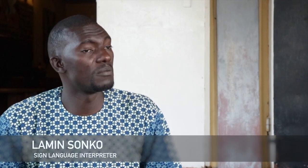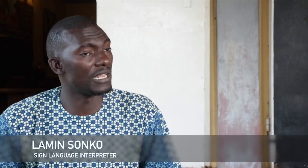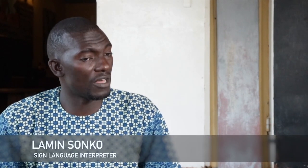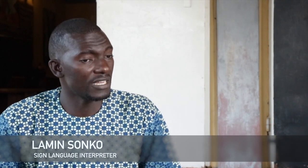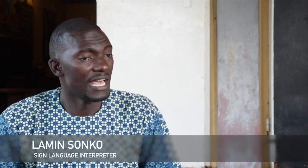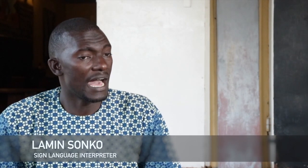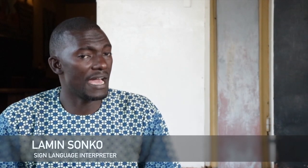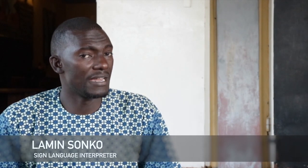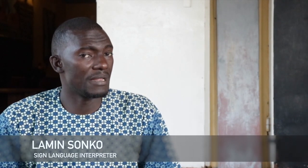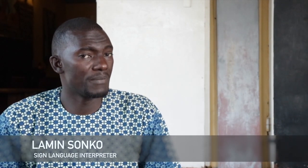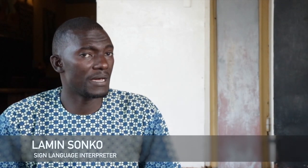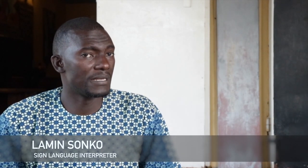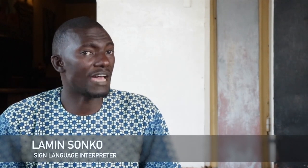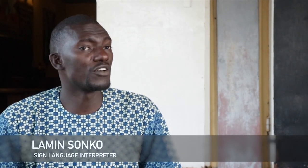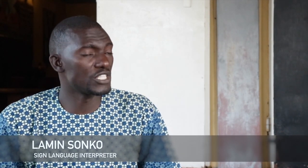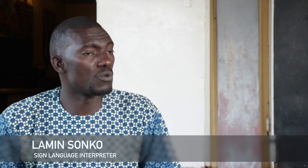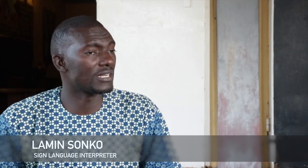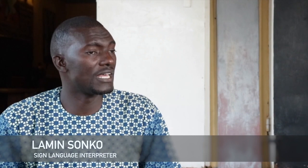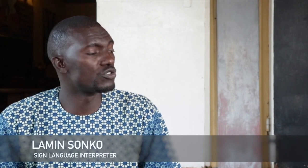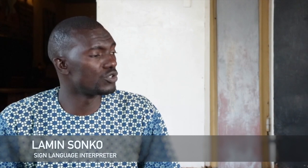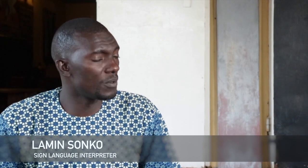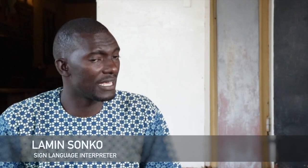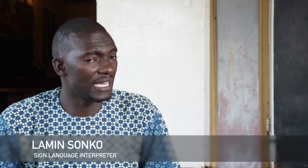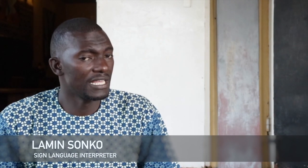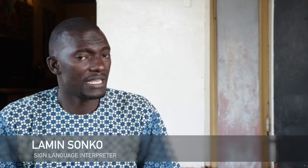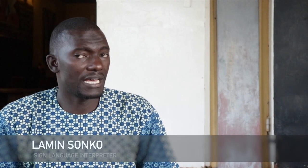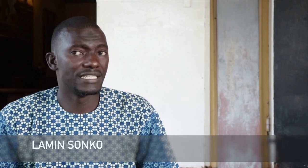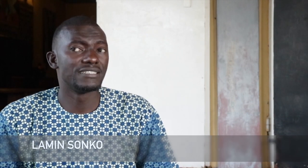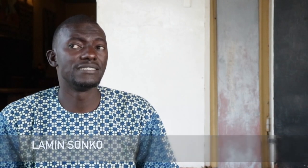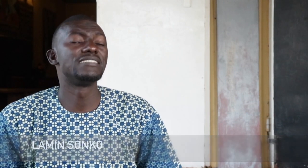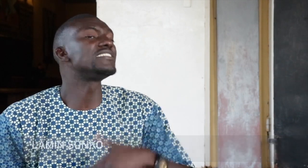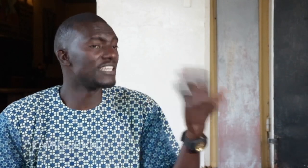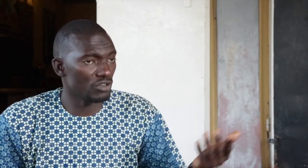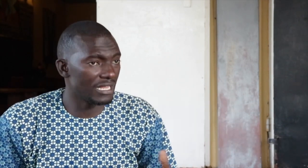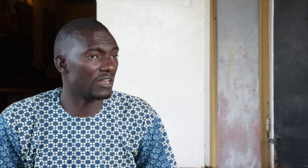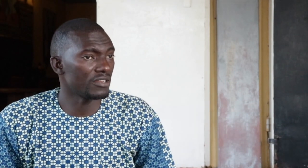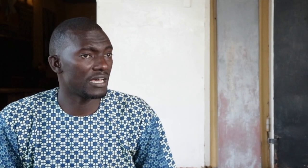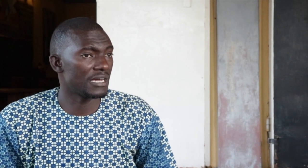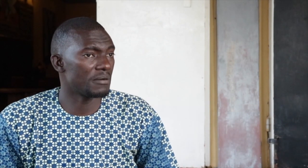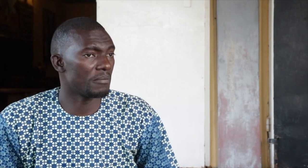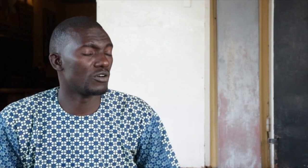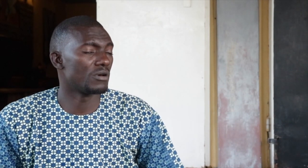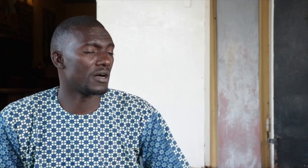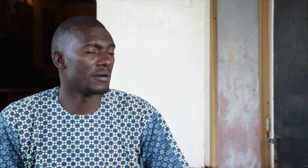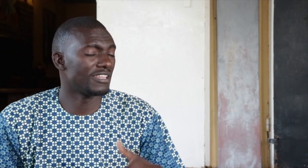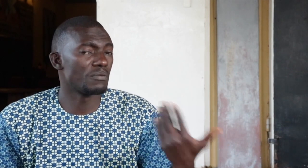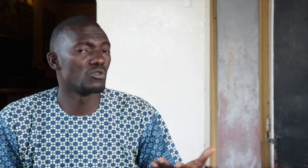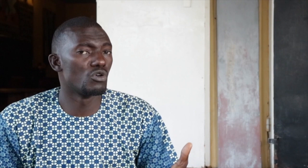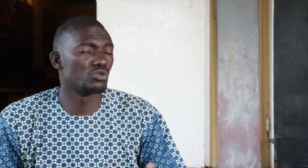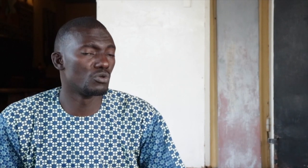people a lot. And the advocacy work that they are also doing here, they are teaching each other a lot. Deaf people go through